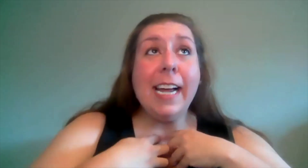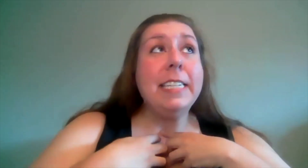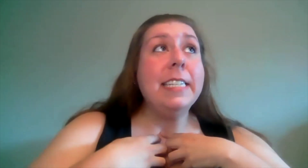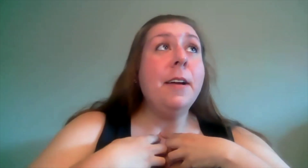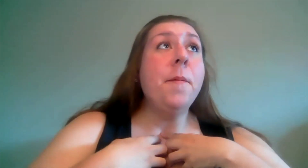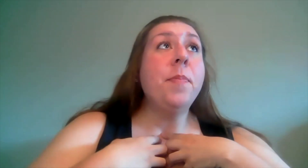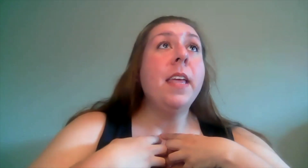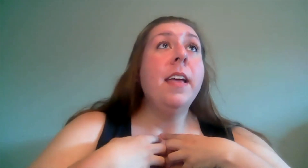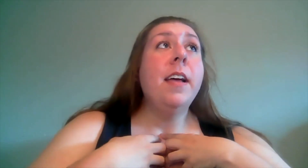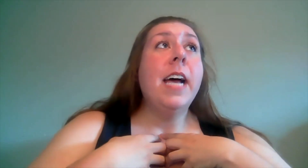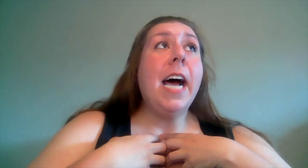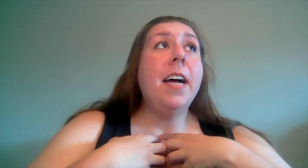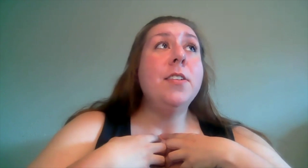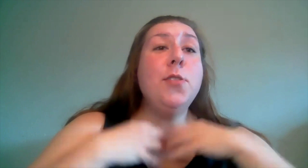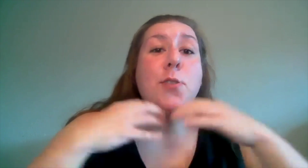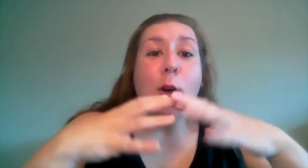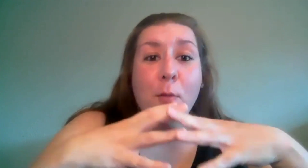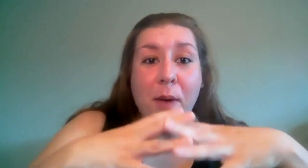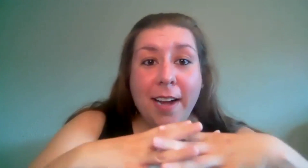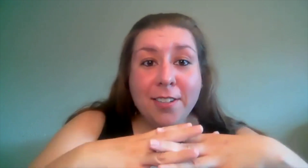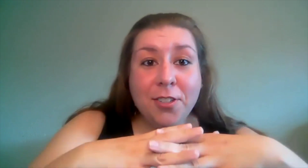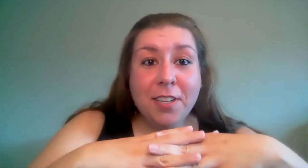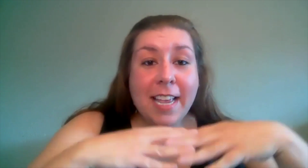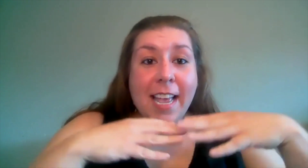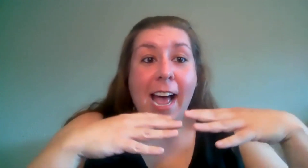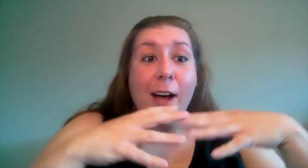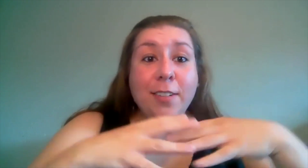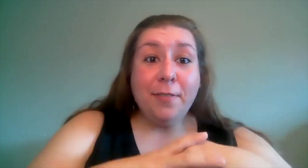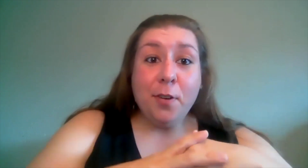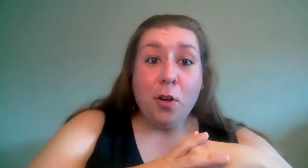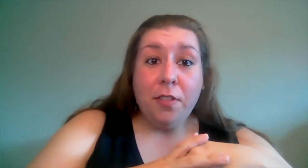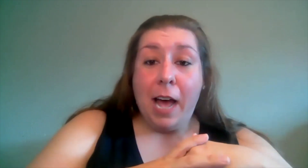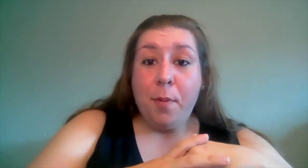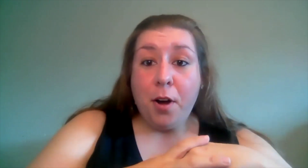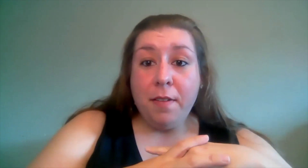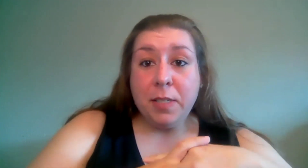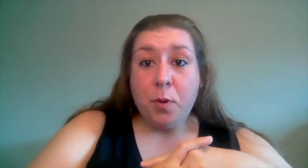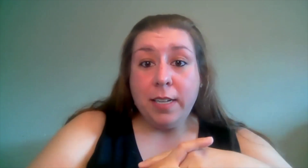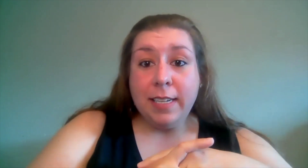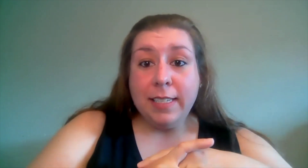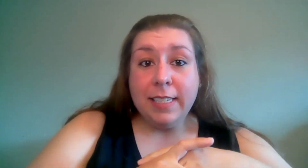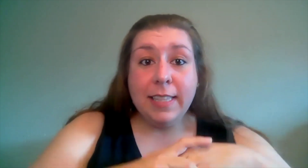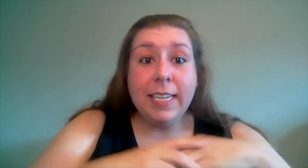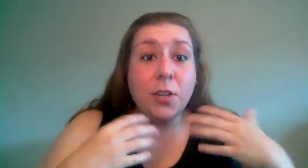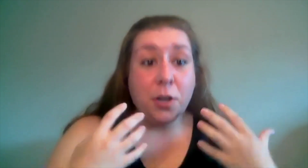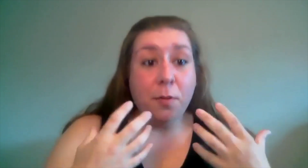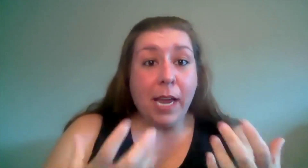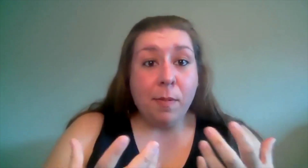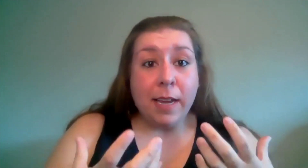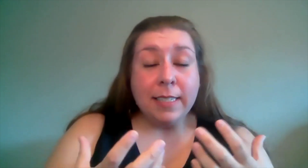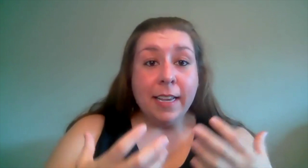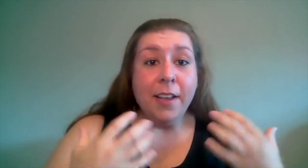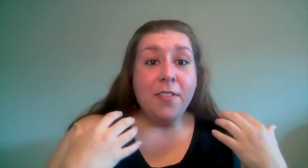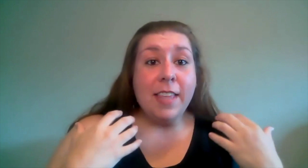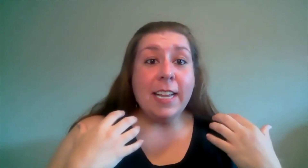so much how difficult that part of this process is these are your babies these